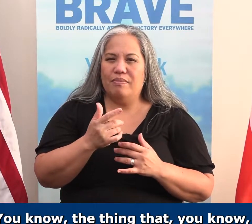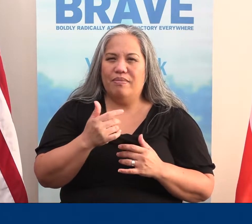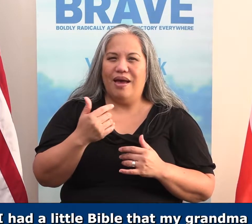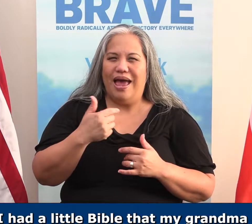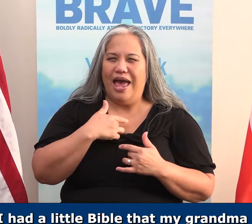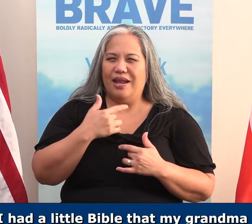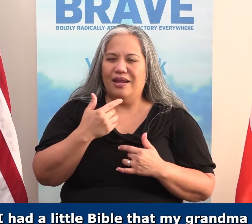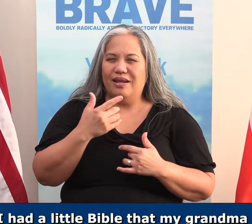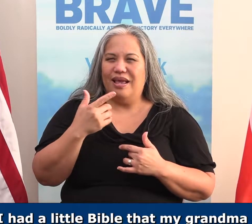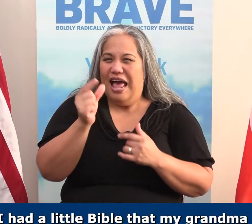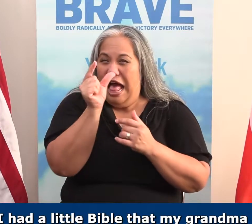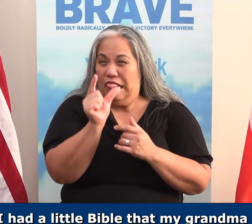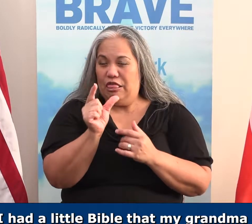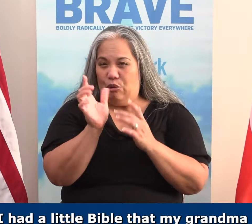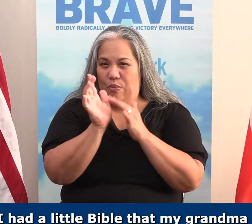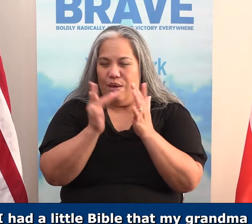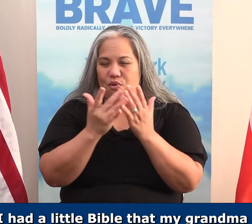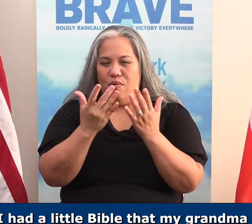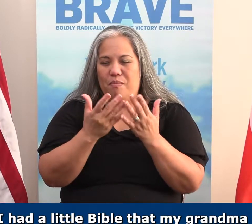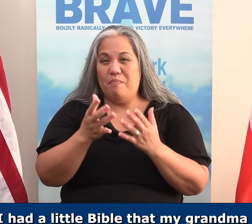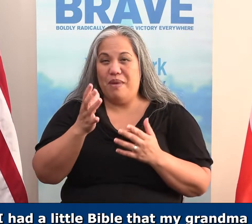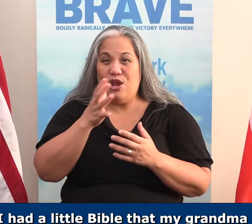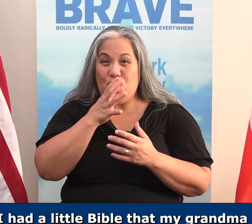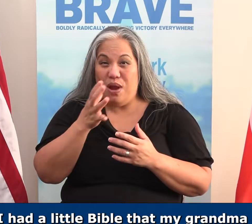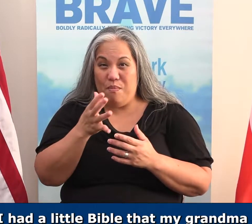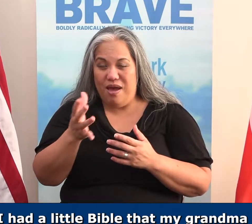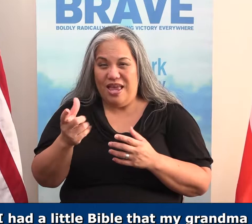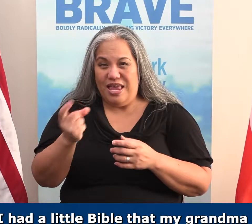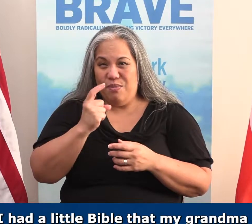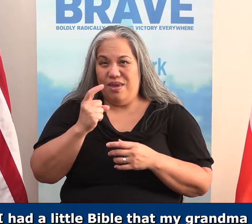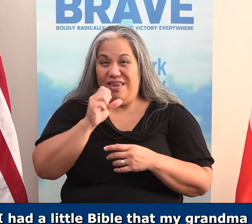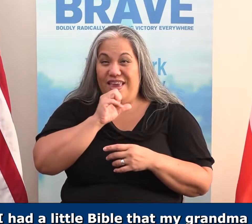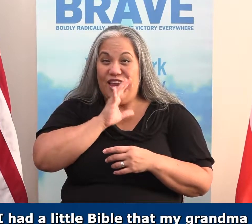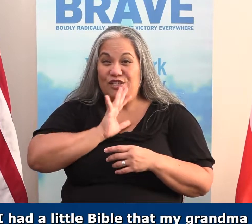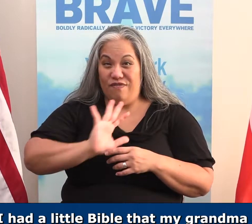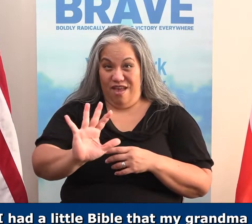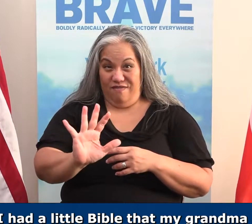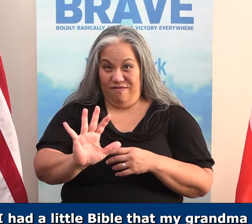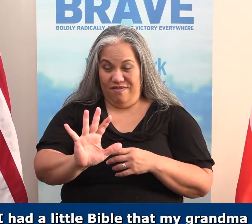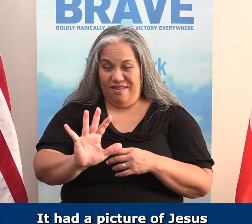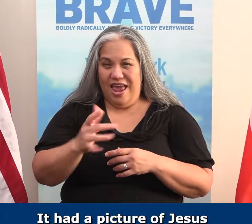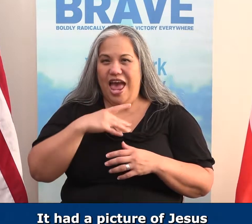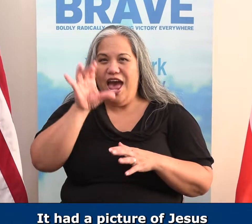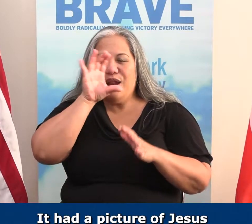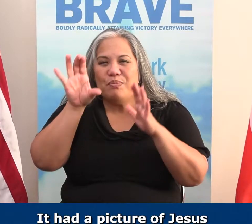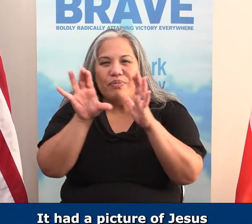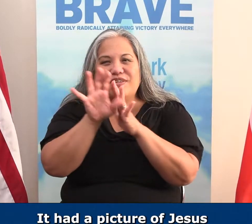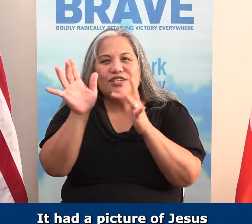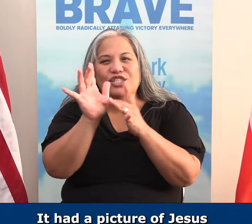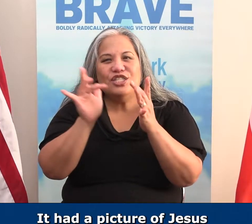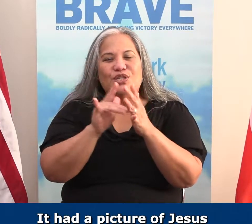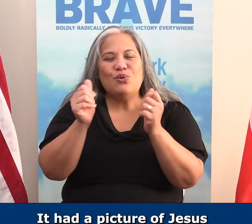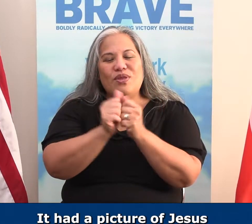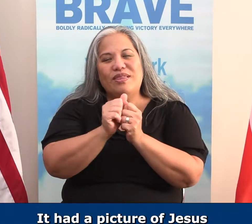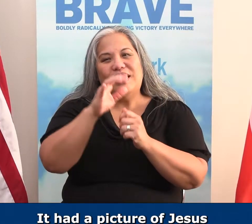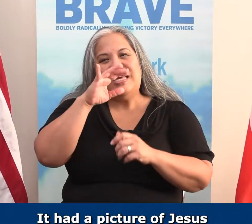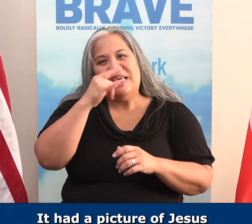I had a little Bible that my Grammy gave me when I was five years old. Had a picture of Jesus with little kids on it.